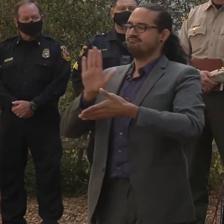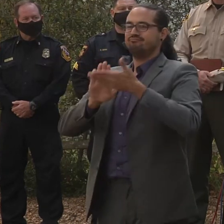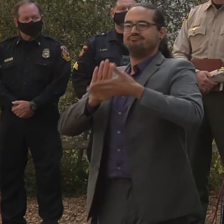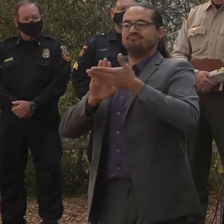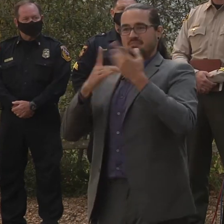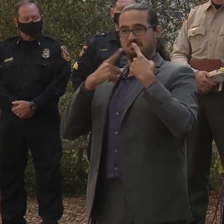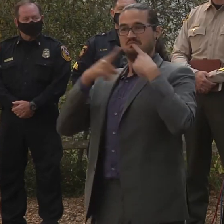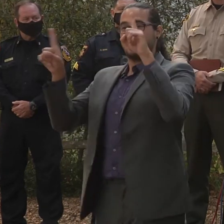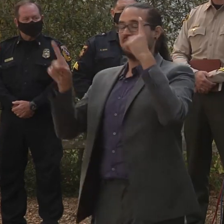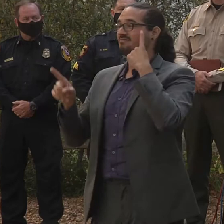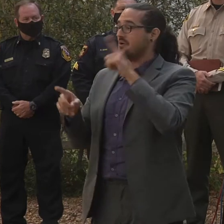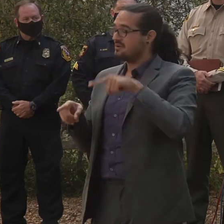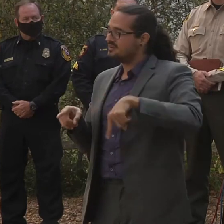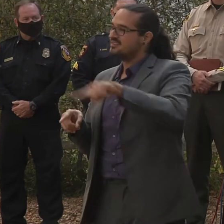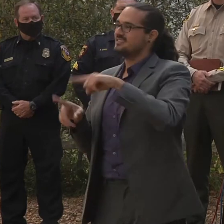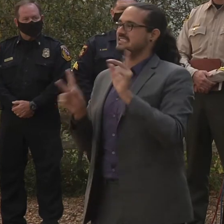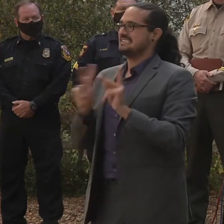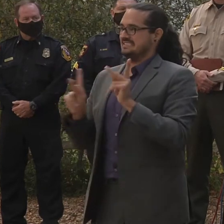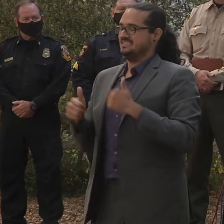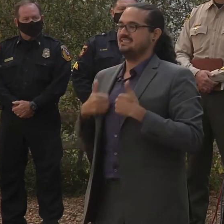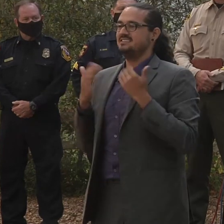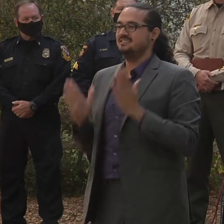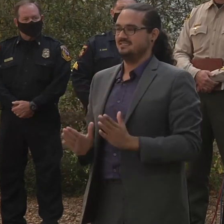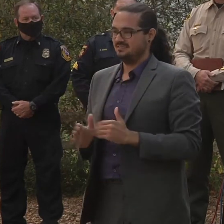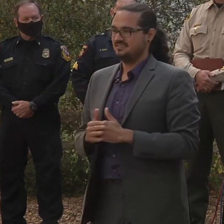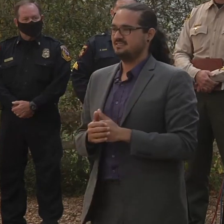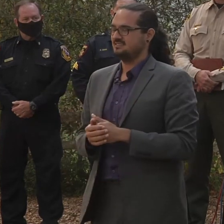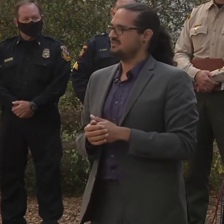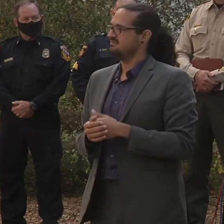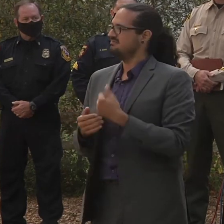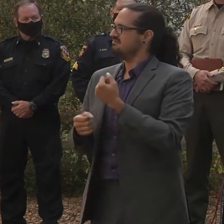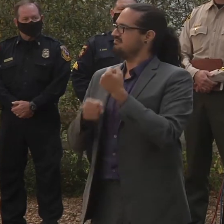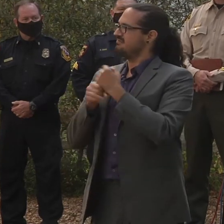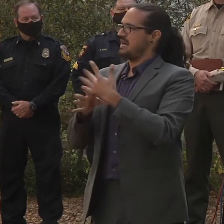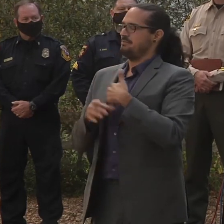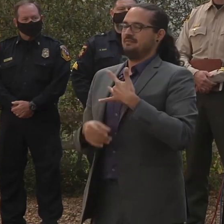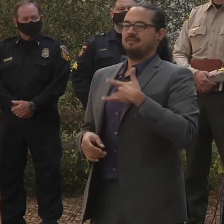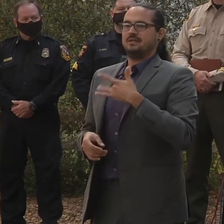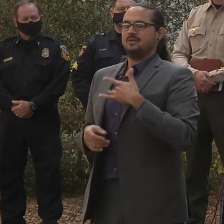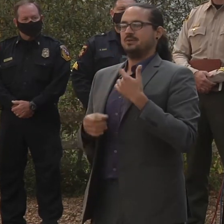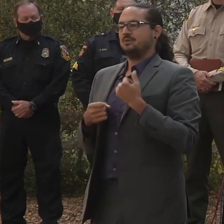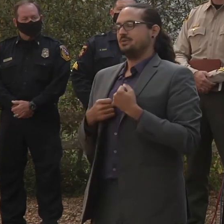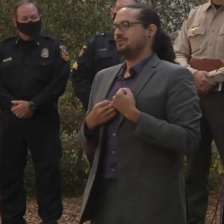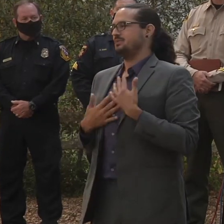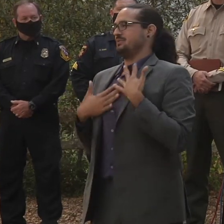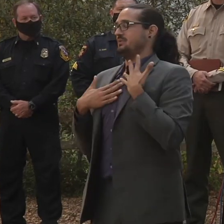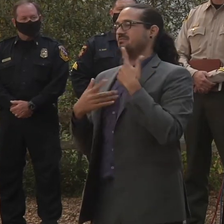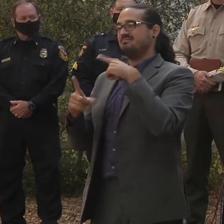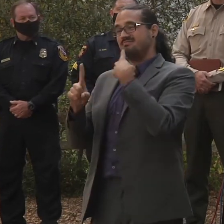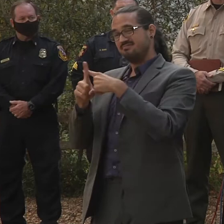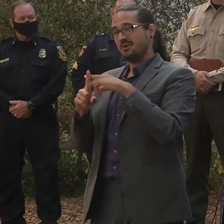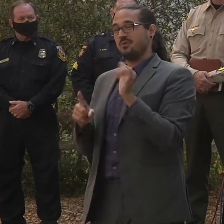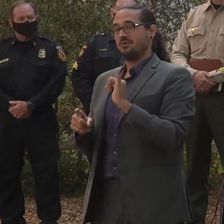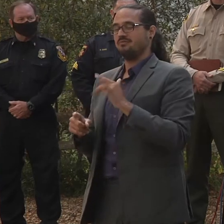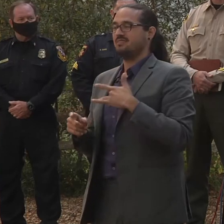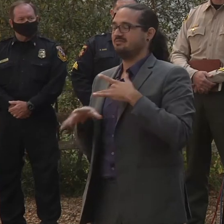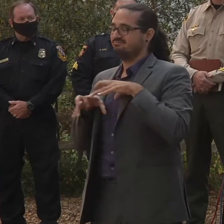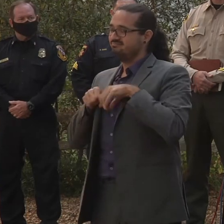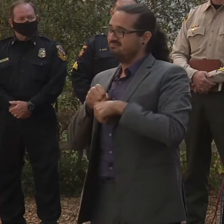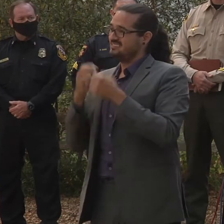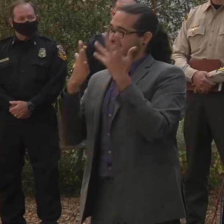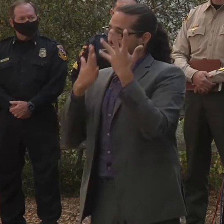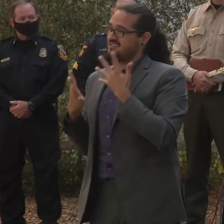moving. It is heart-rending in some situations. I don't know what it feels like